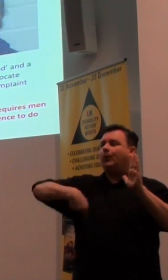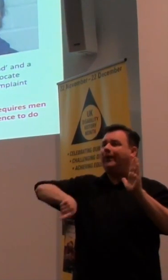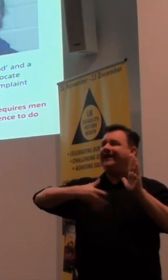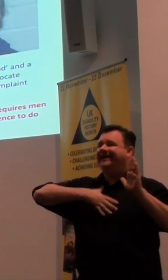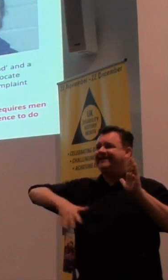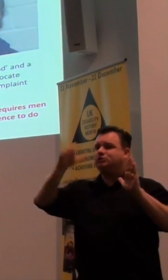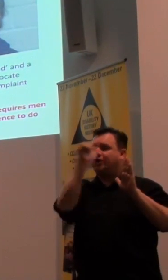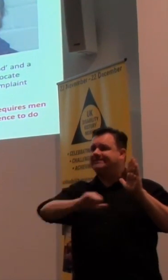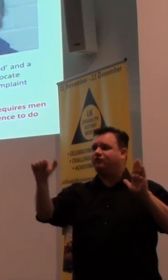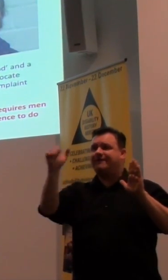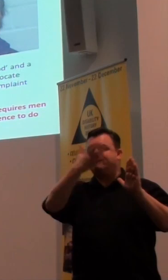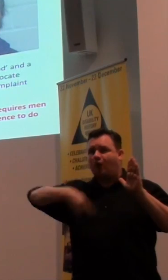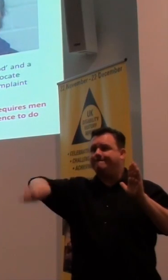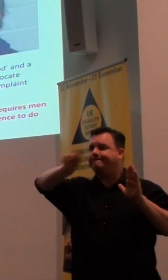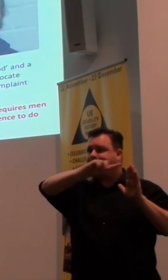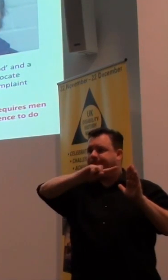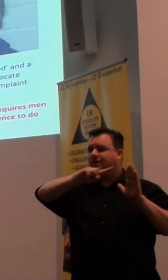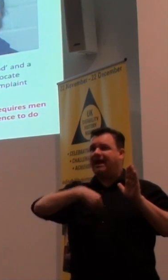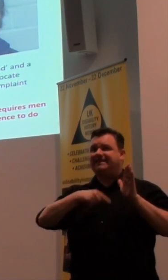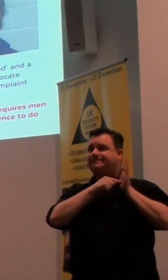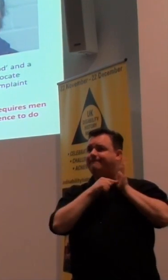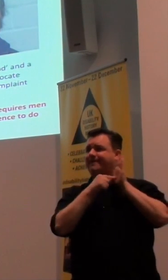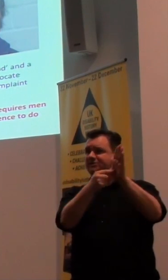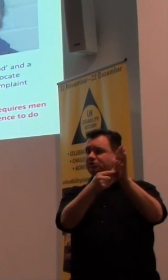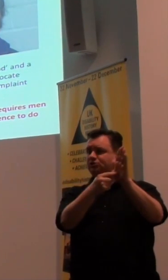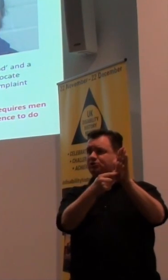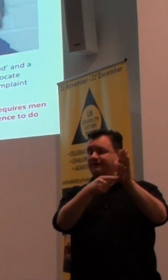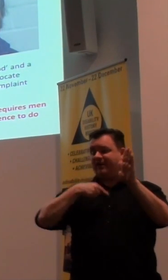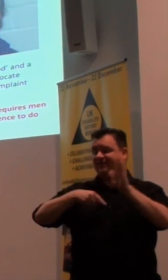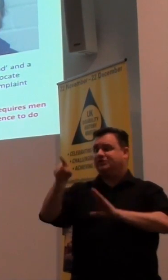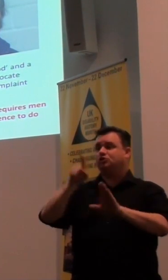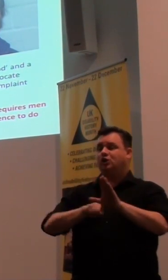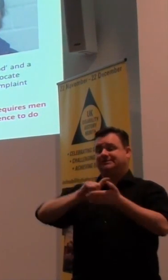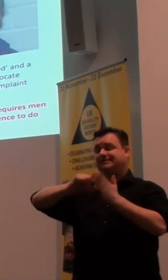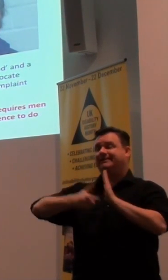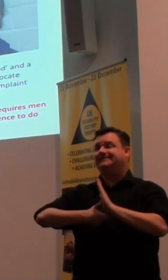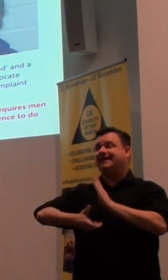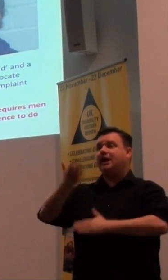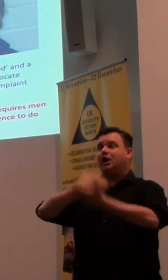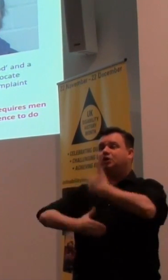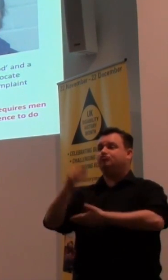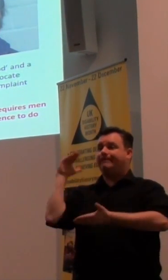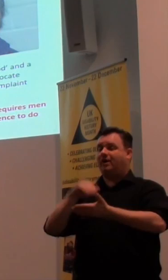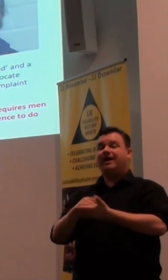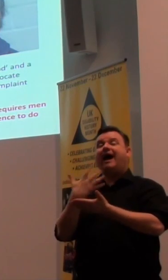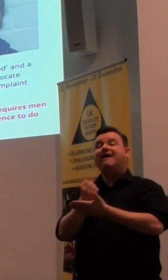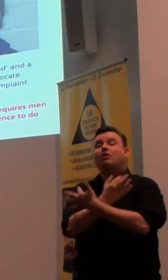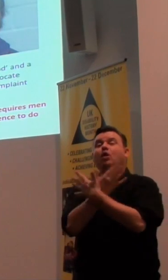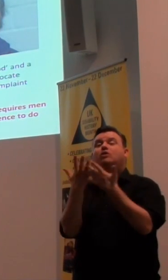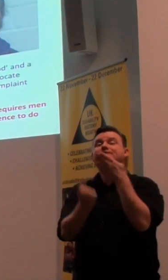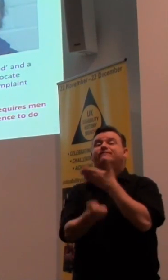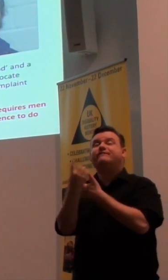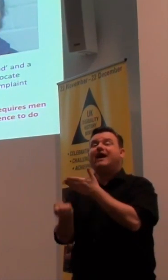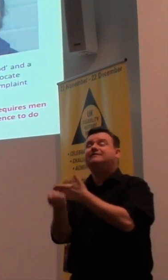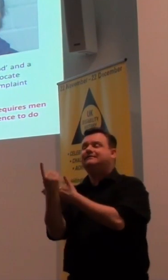from all of you. We need to take this message out for this year's Disability History Month across the country. We've got lots of events happening. That